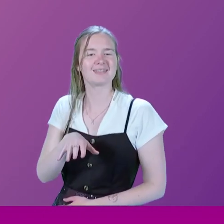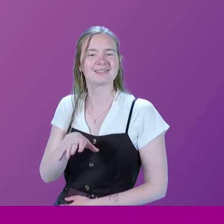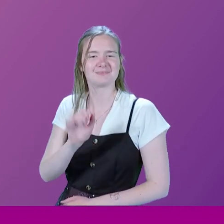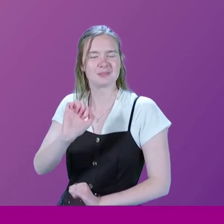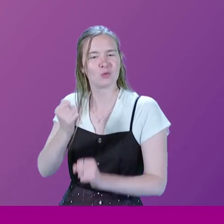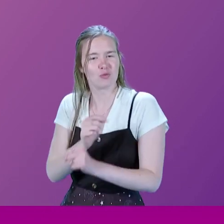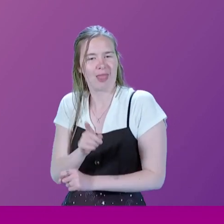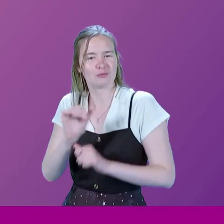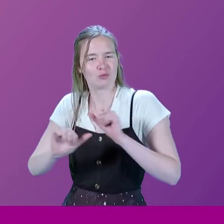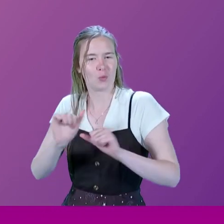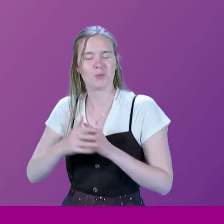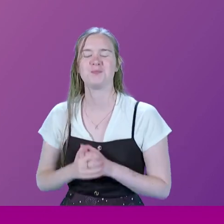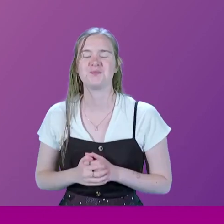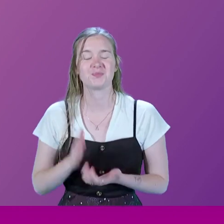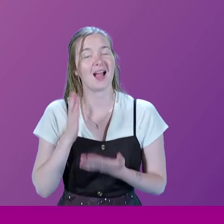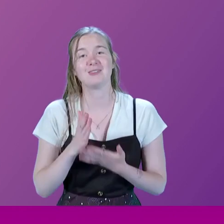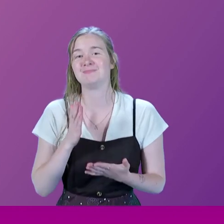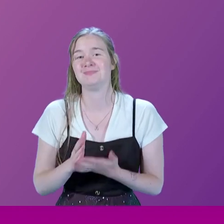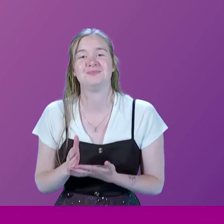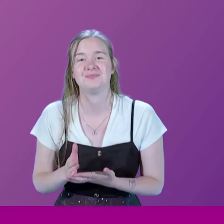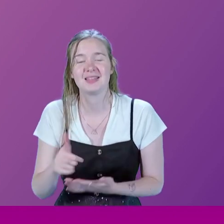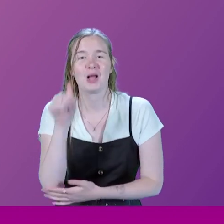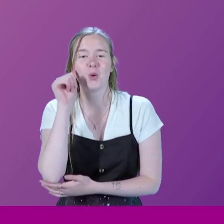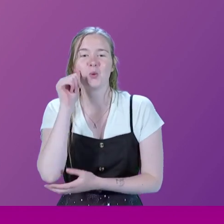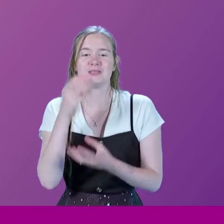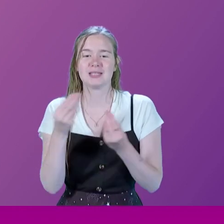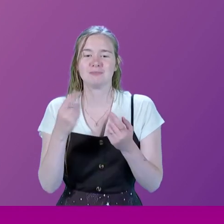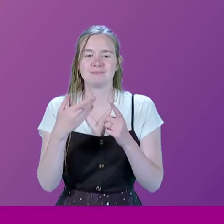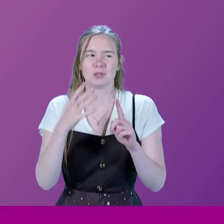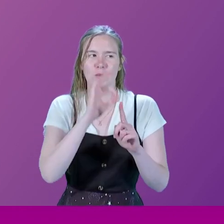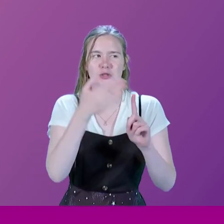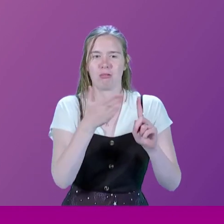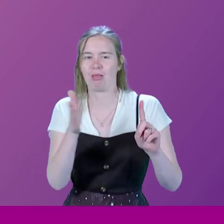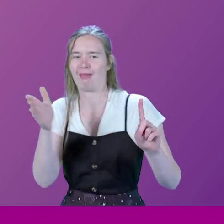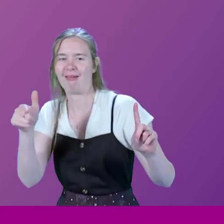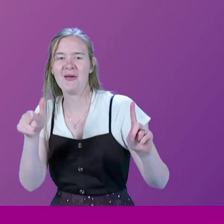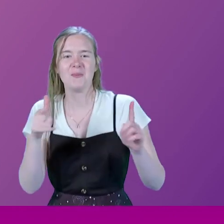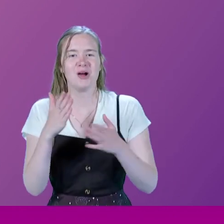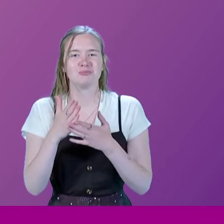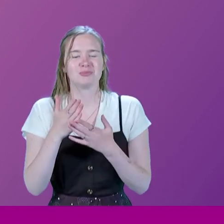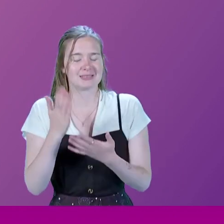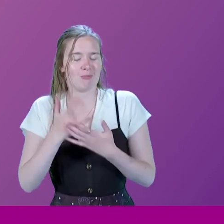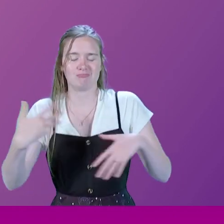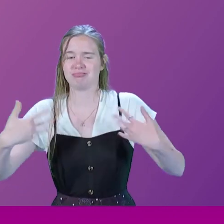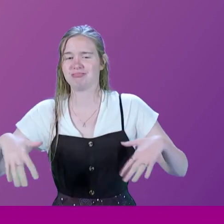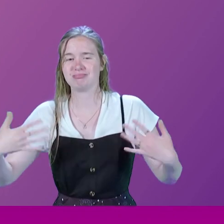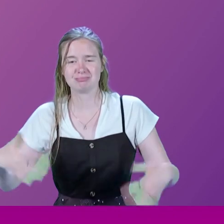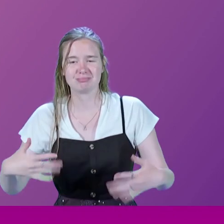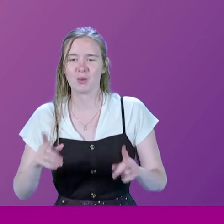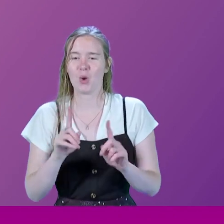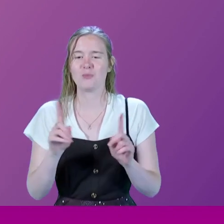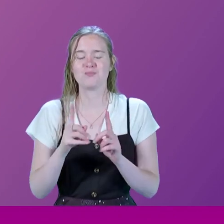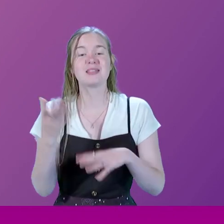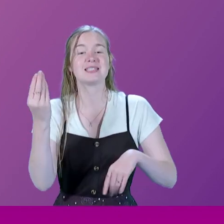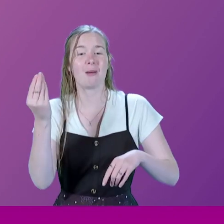And, by the way, this is absolutely... I know there's some distance to the question now, but this is absolutely amazing. Of course,